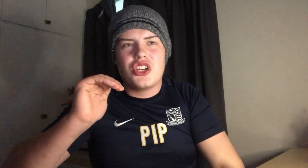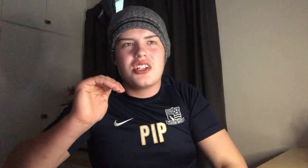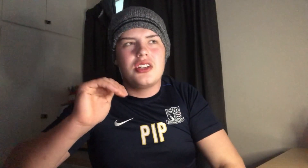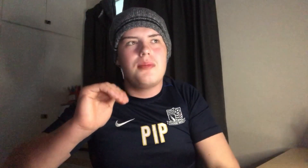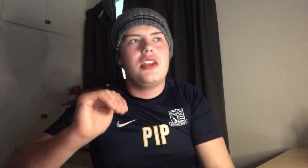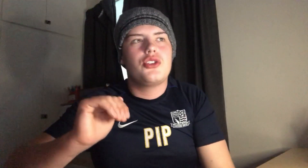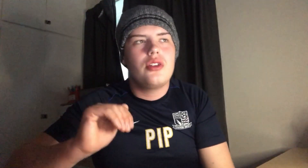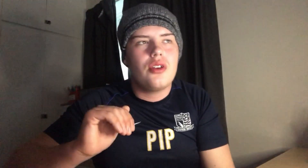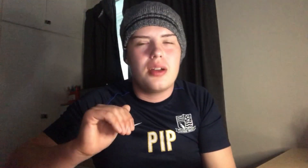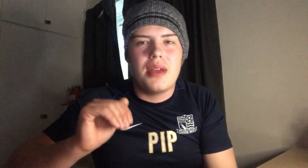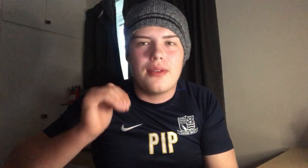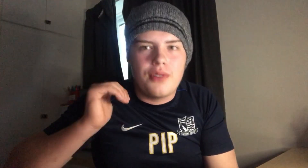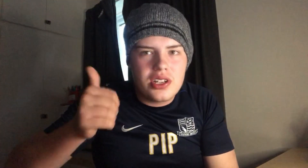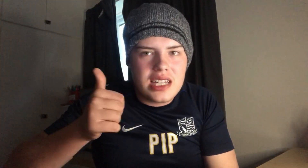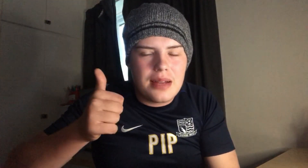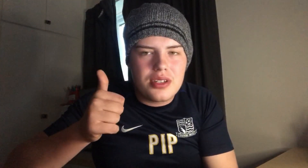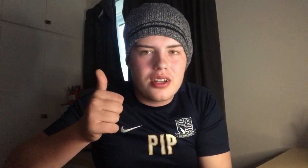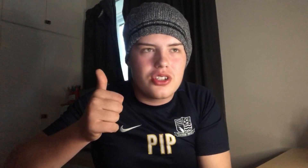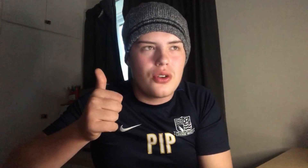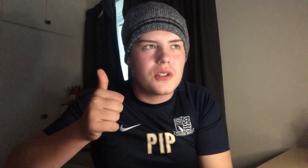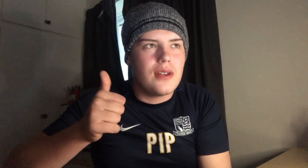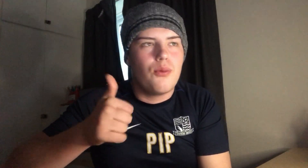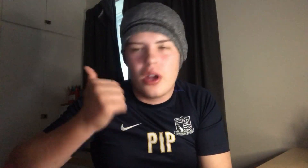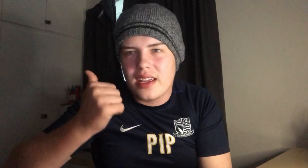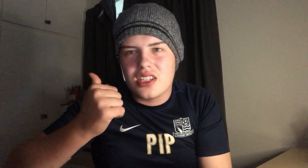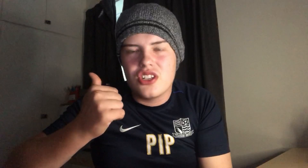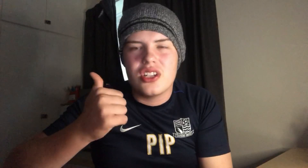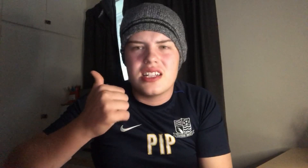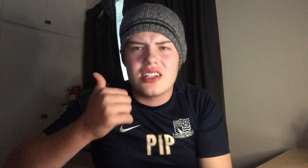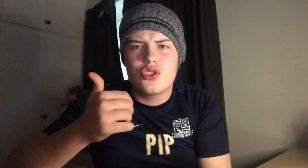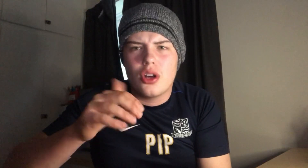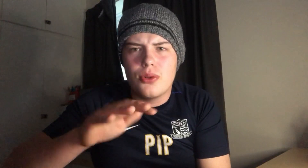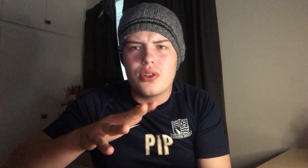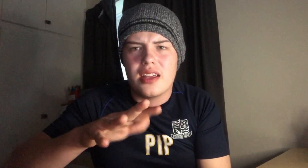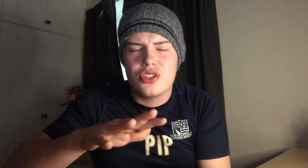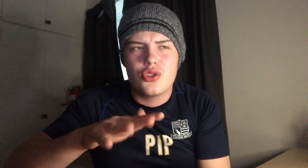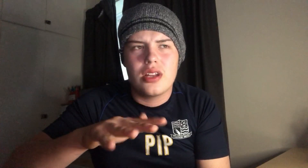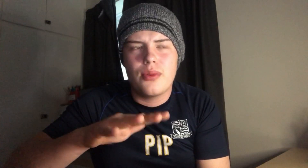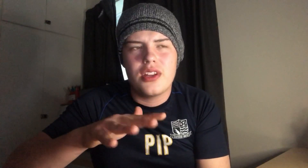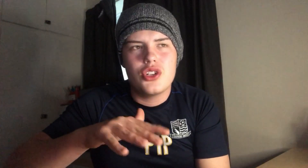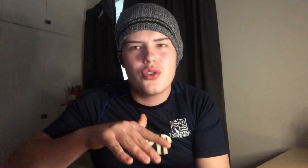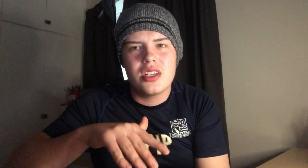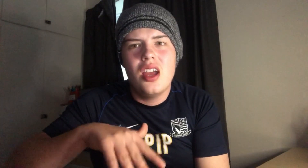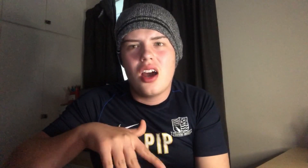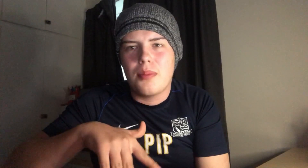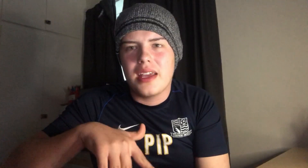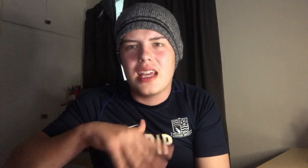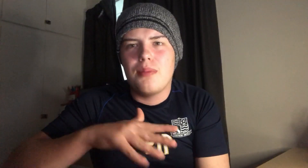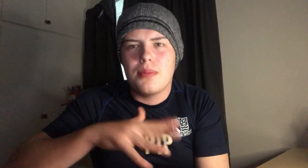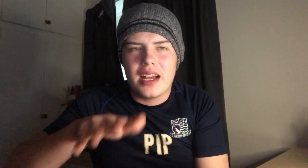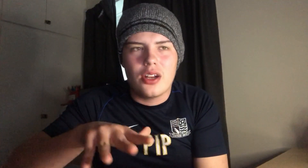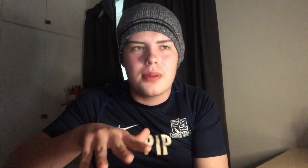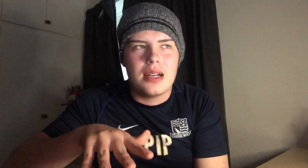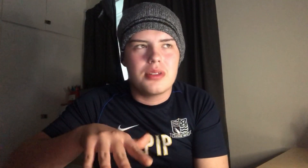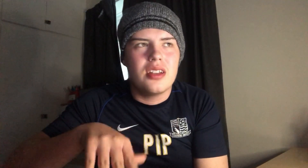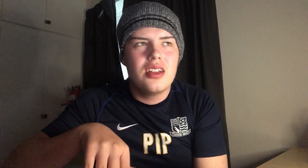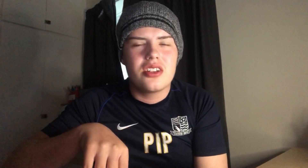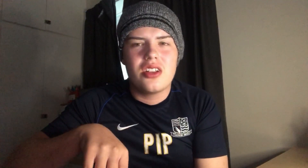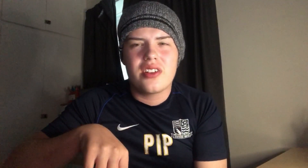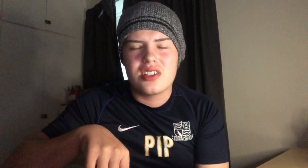Jason Dimitri, I'd make vice-captain because obviously if White gets injured, he's had a troubled history with injuries. I'd make him my backup captain. Because like I